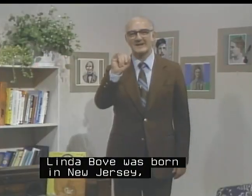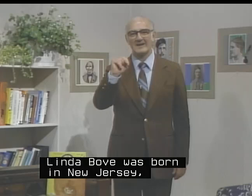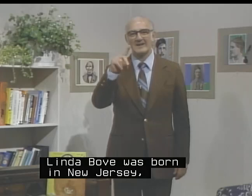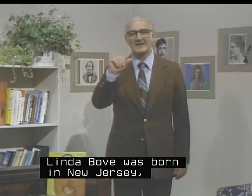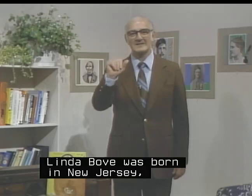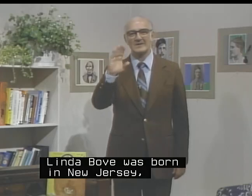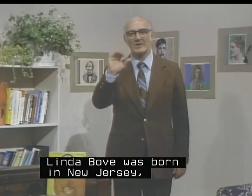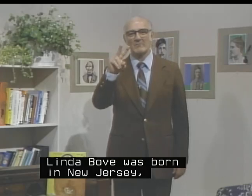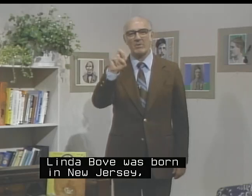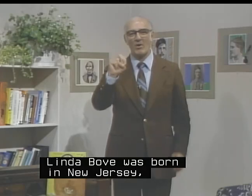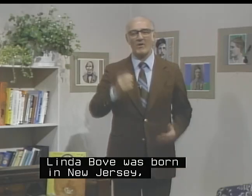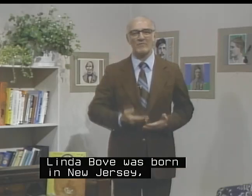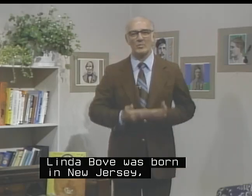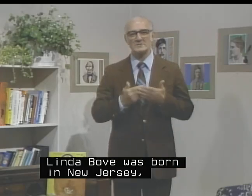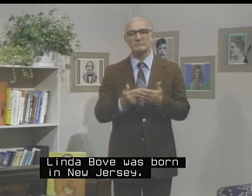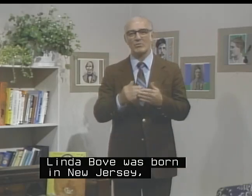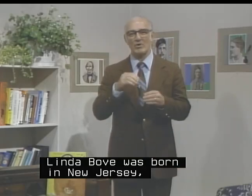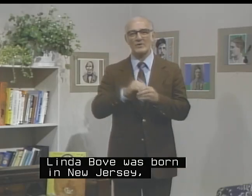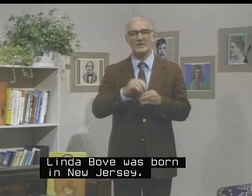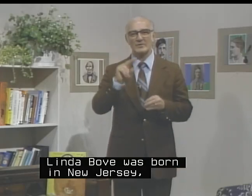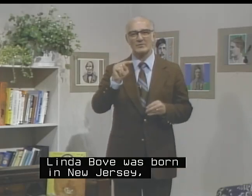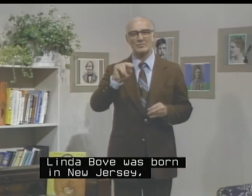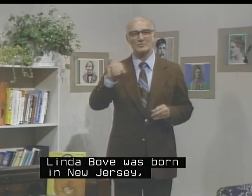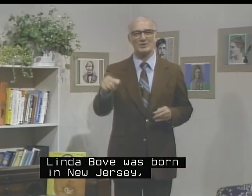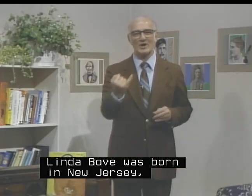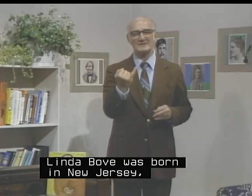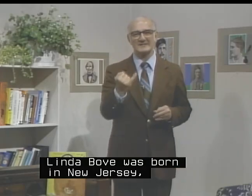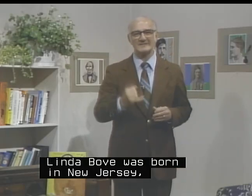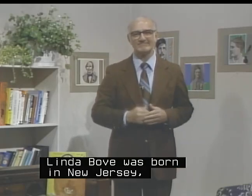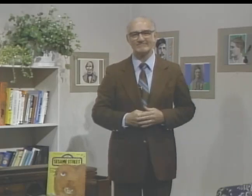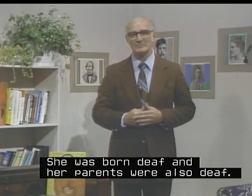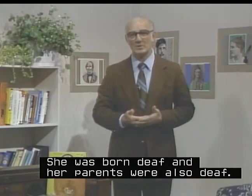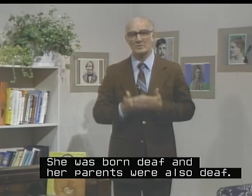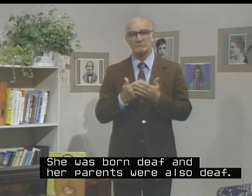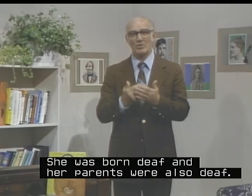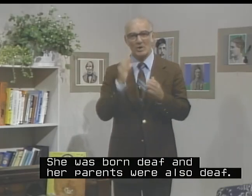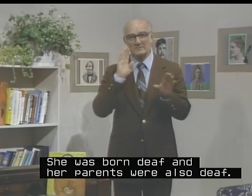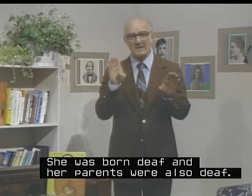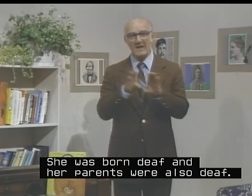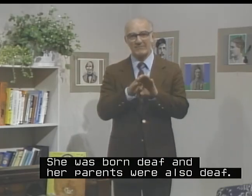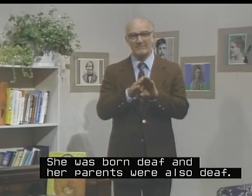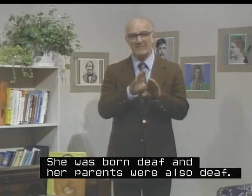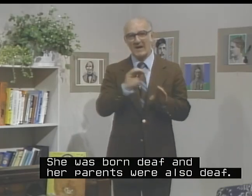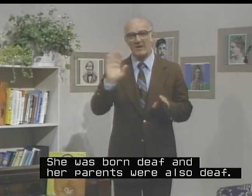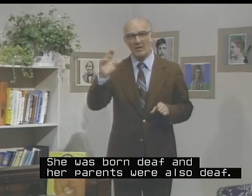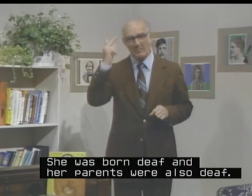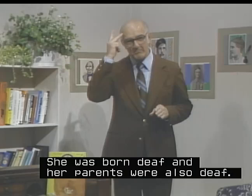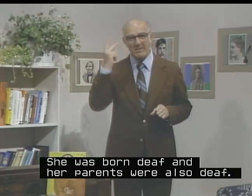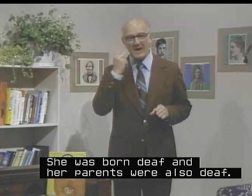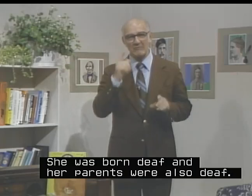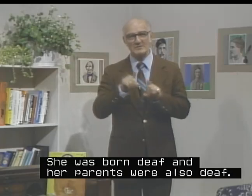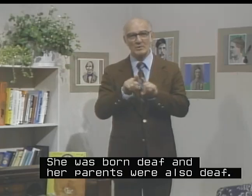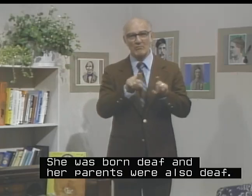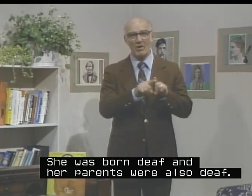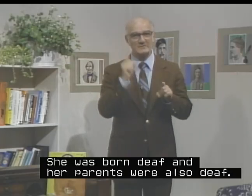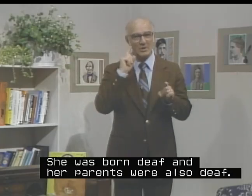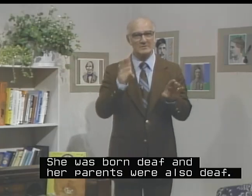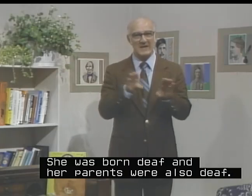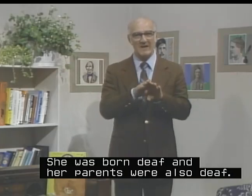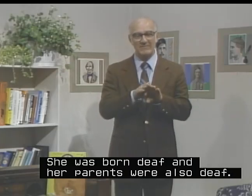Linda Bob was born in New Jersey. She was born deaf, and her parents were also deaf.